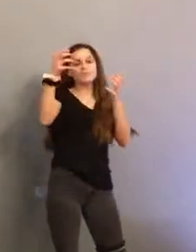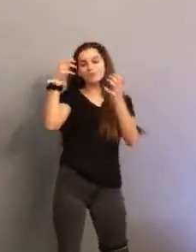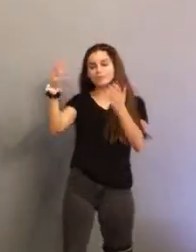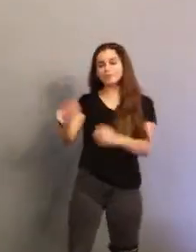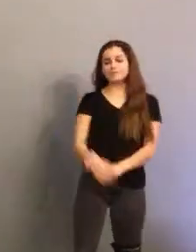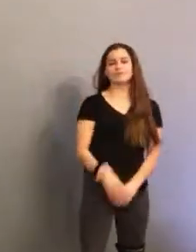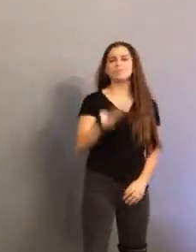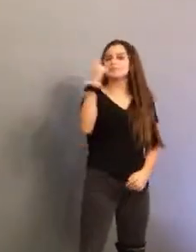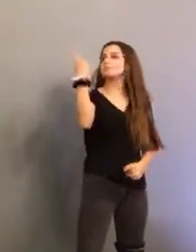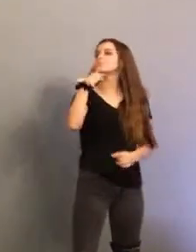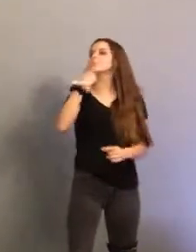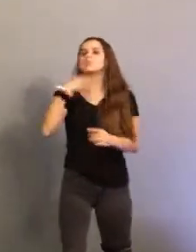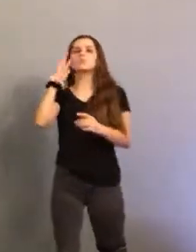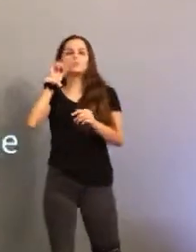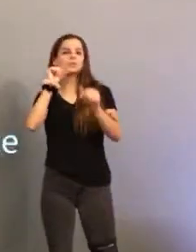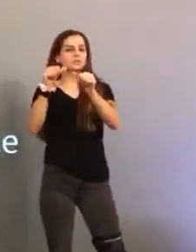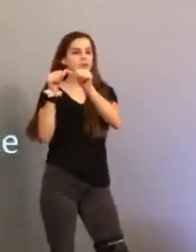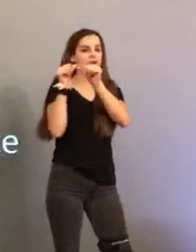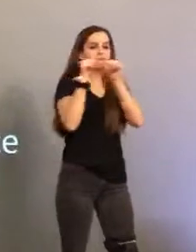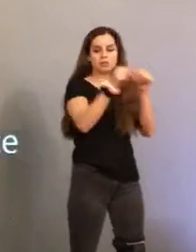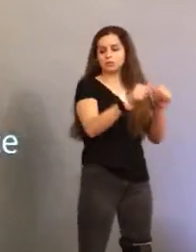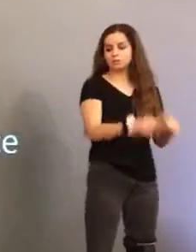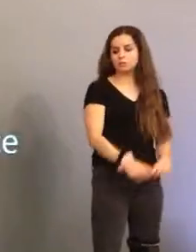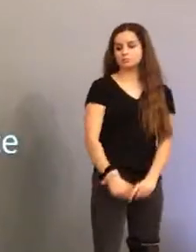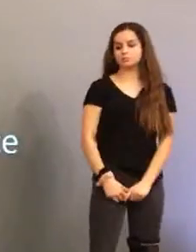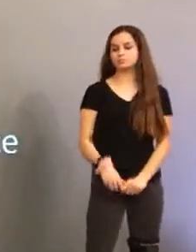we we we